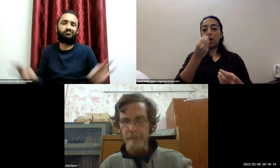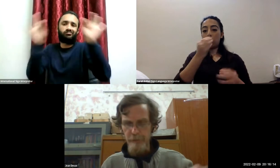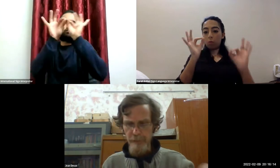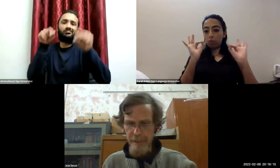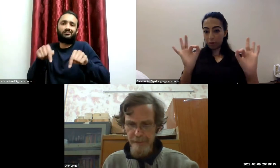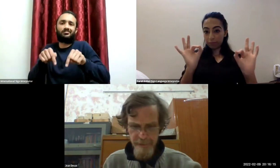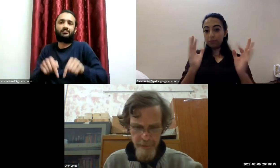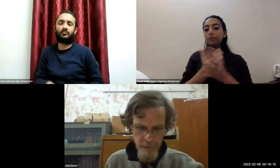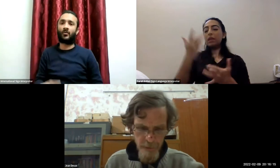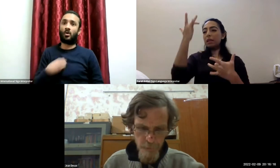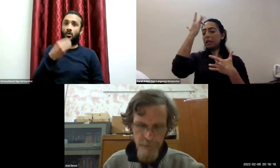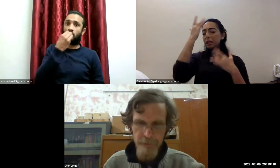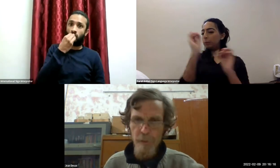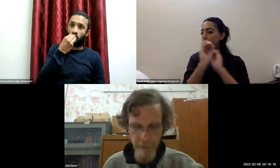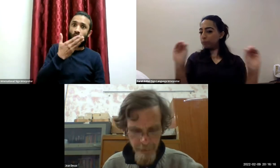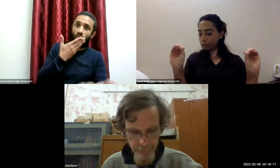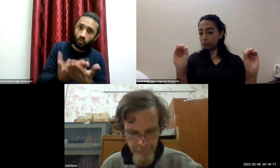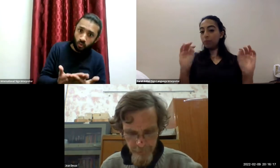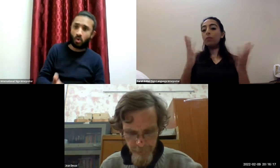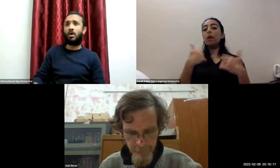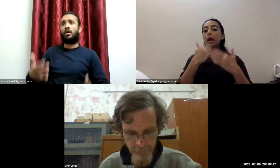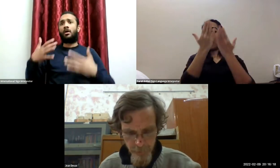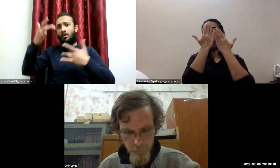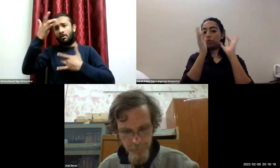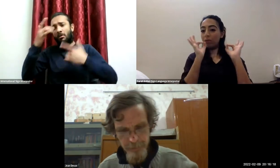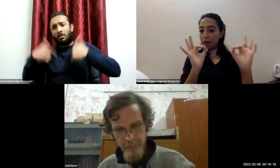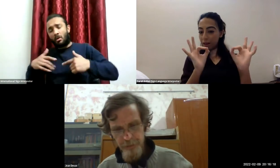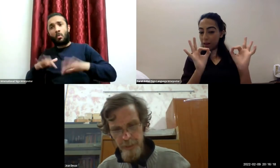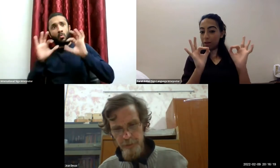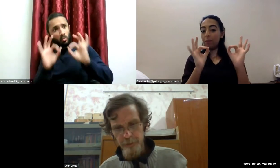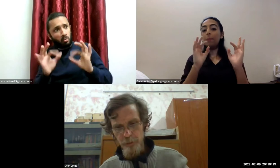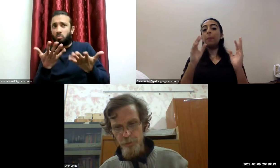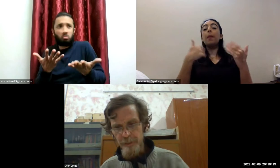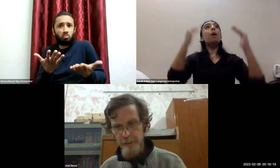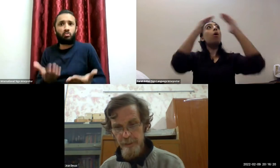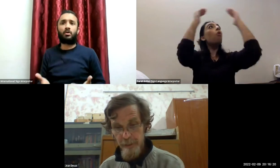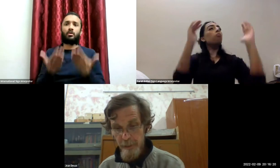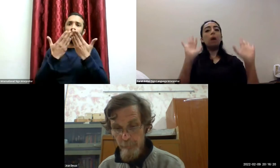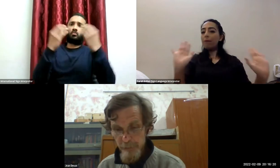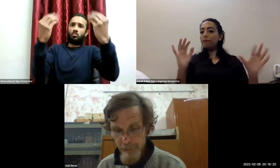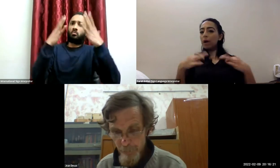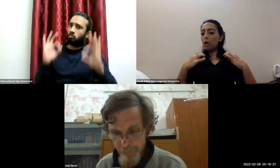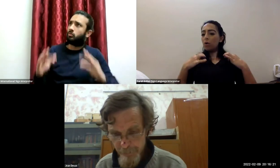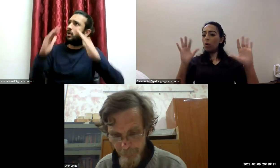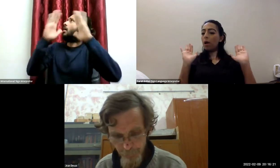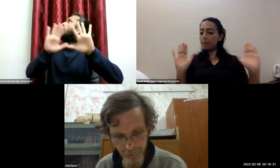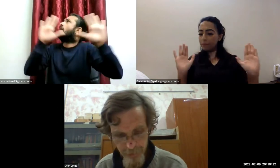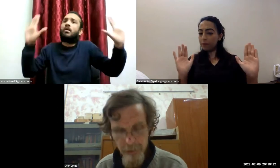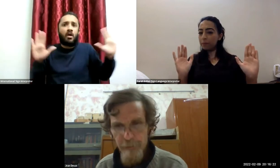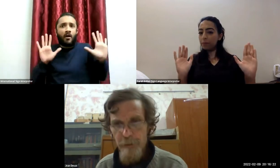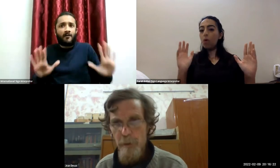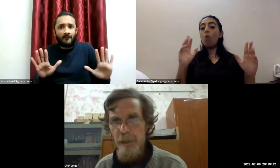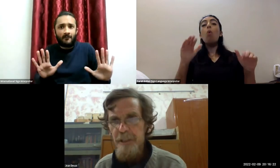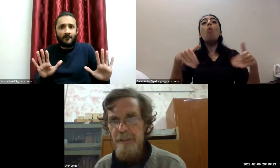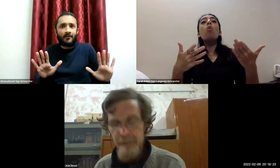free from from illness whether they're well educated whether they have shelter and clothing and perhaps even whether they are free